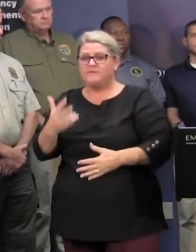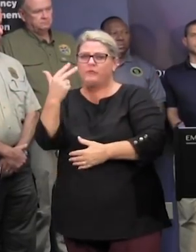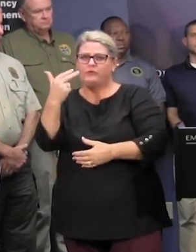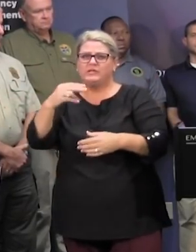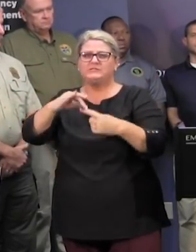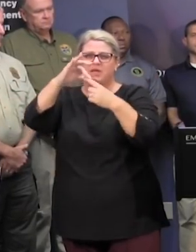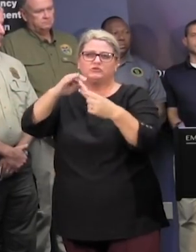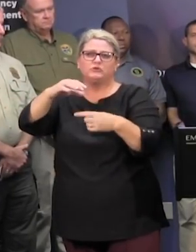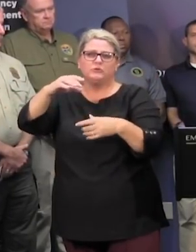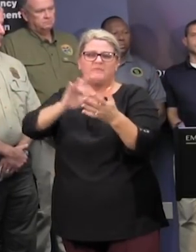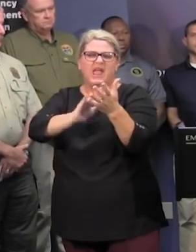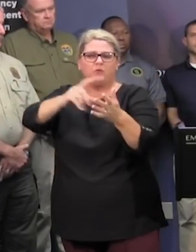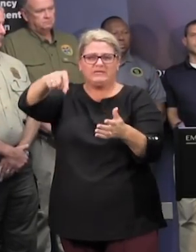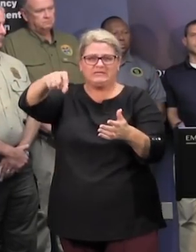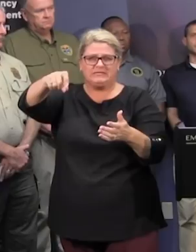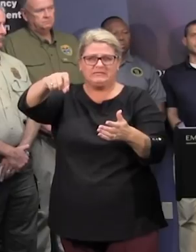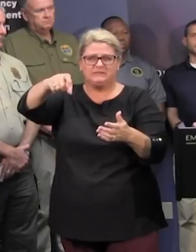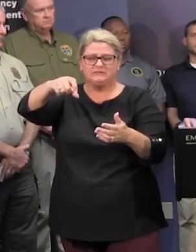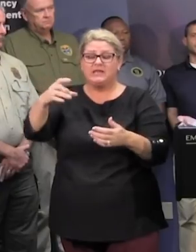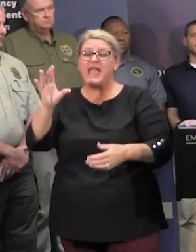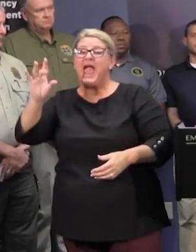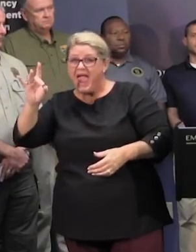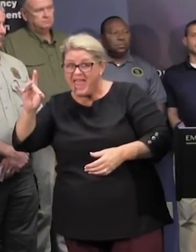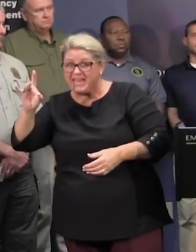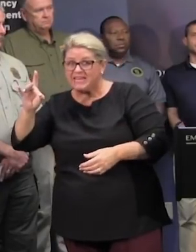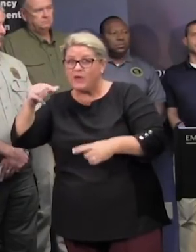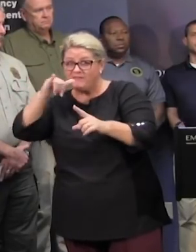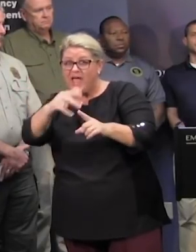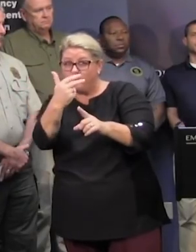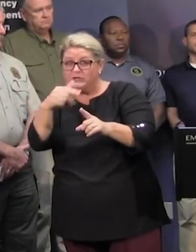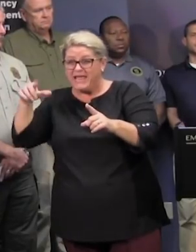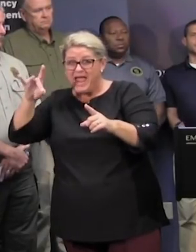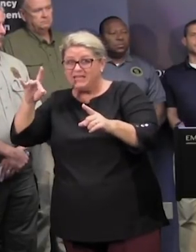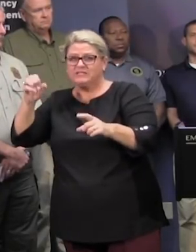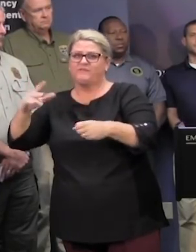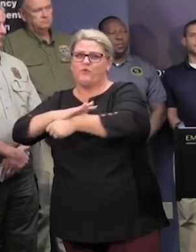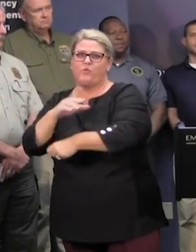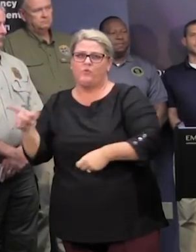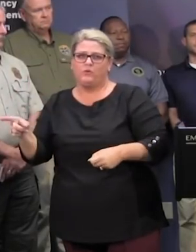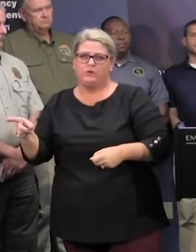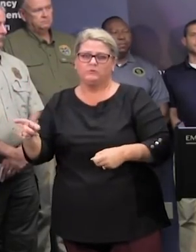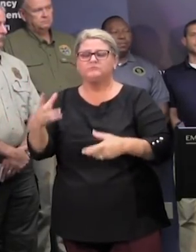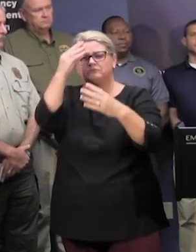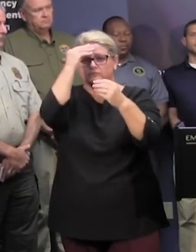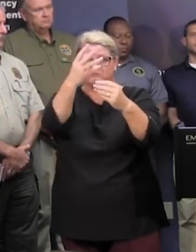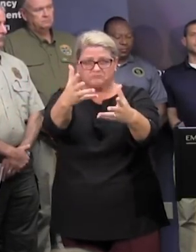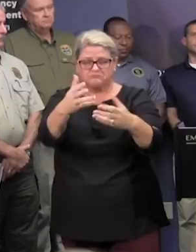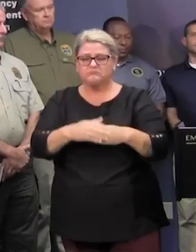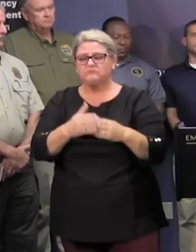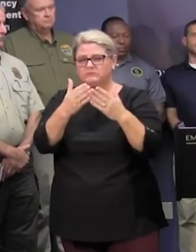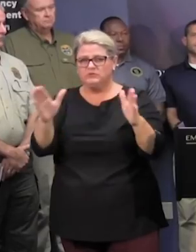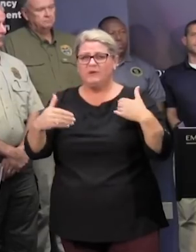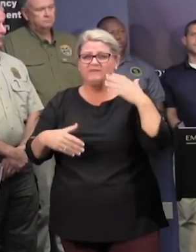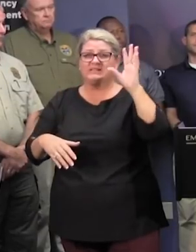needs shelters and five and eight of these are full just some general information points we currently have